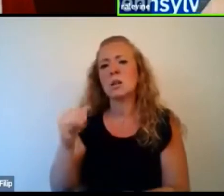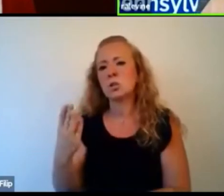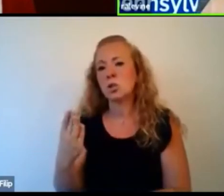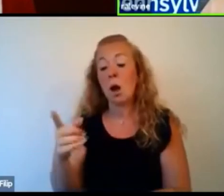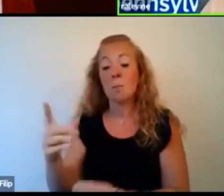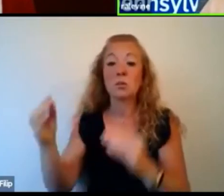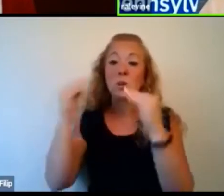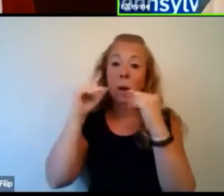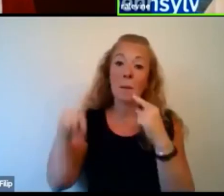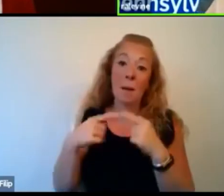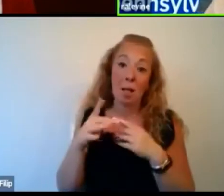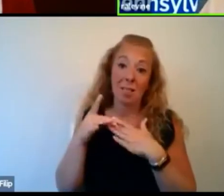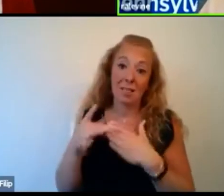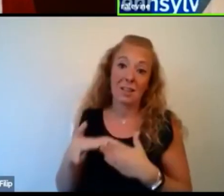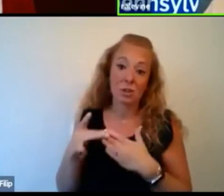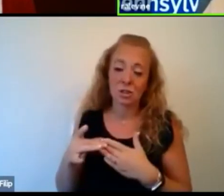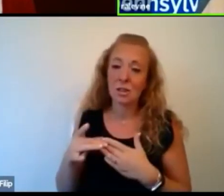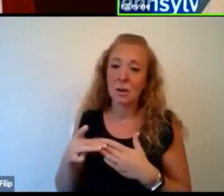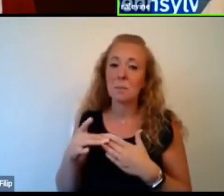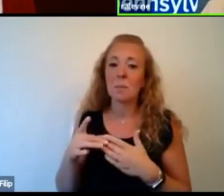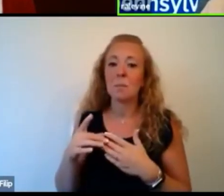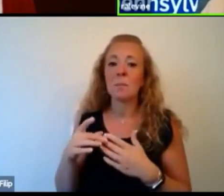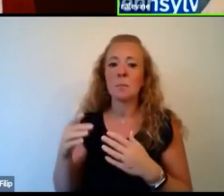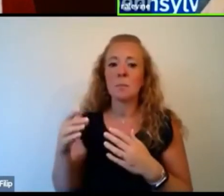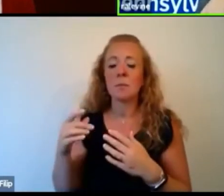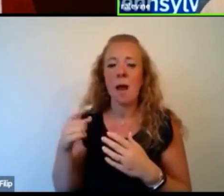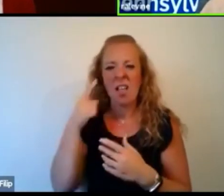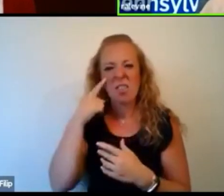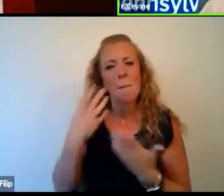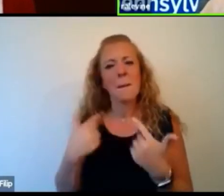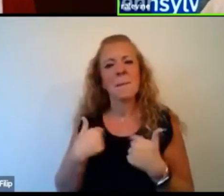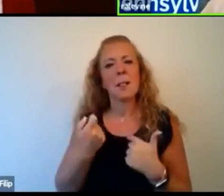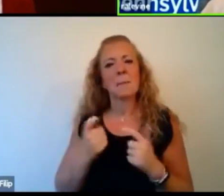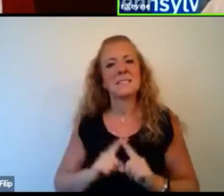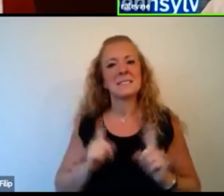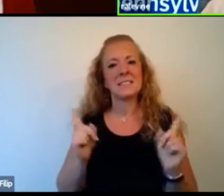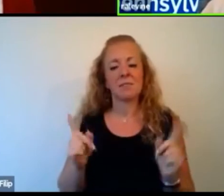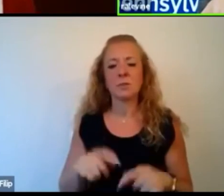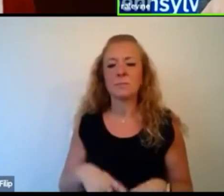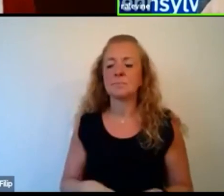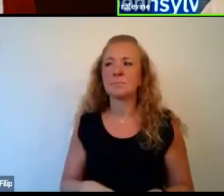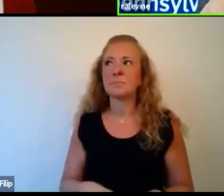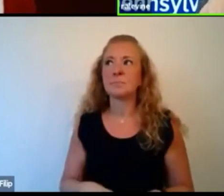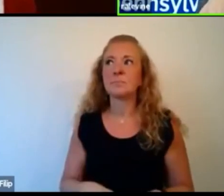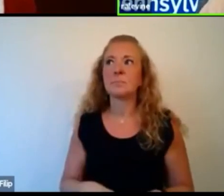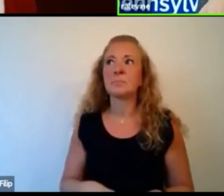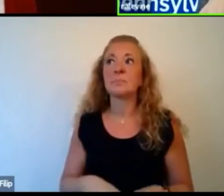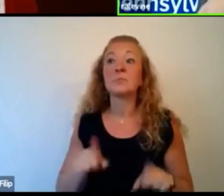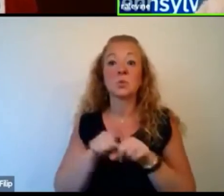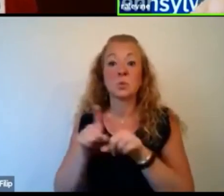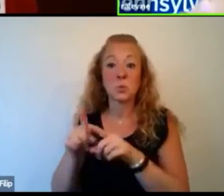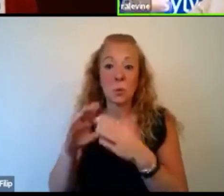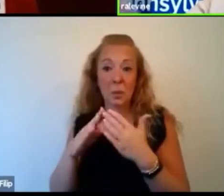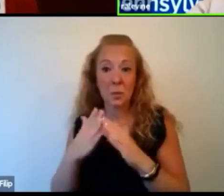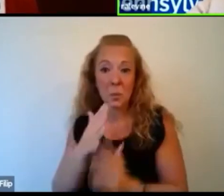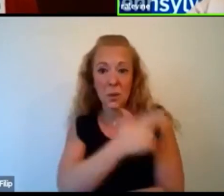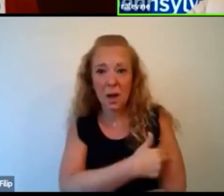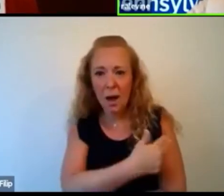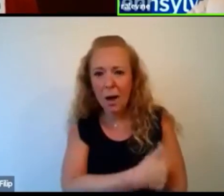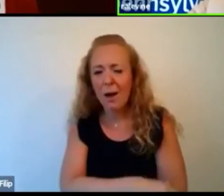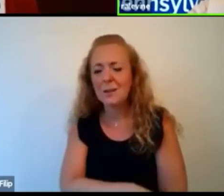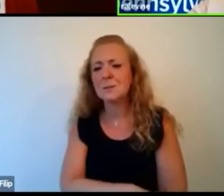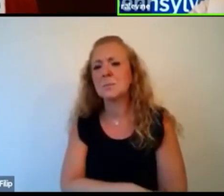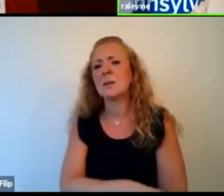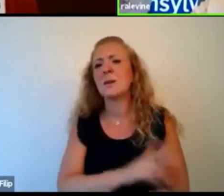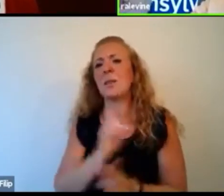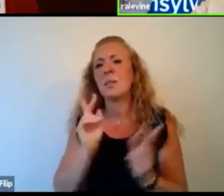leadership that I thought I would do something different. Then the person I was at, at that community hospital, and then people at, um, at,